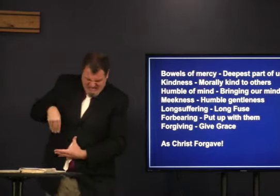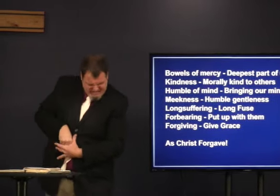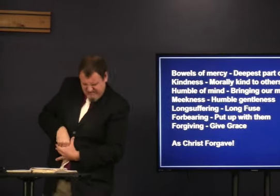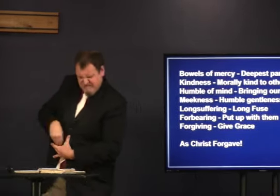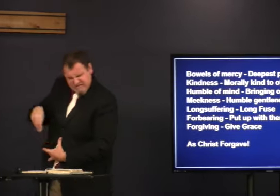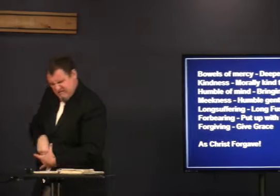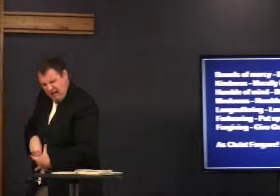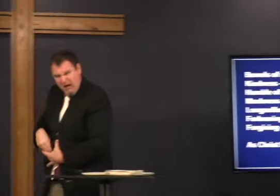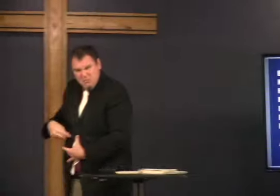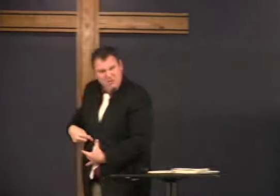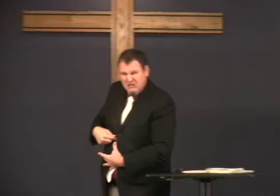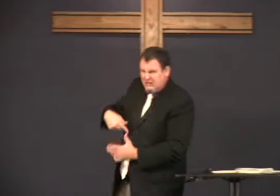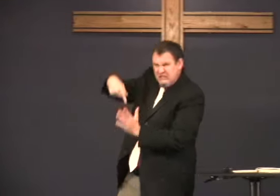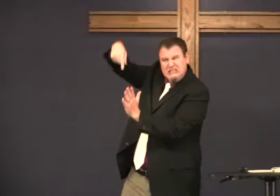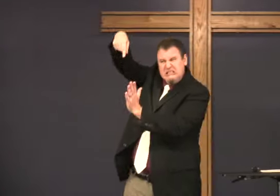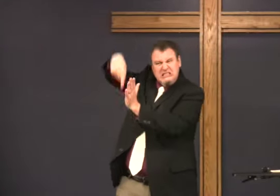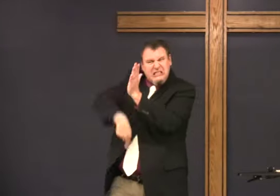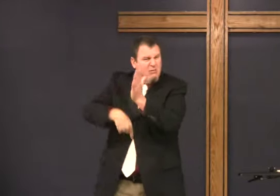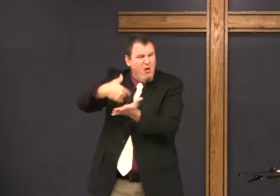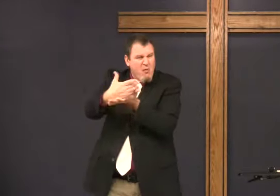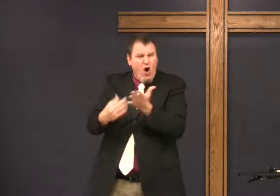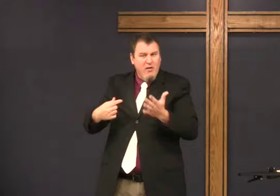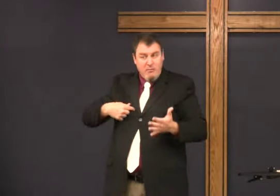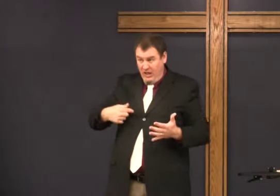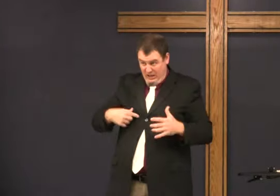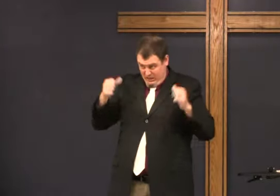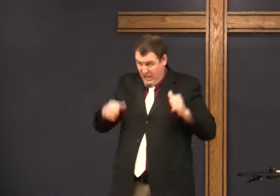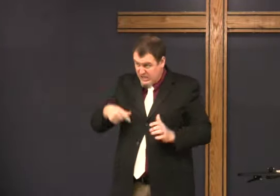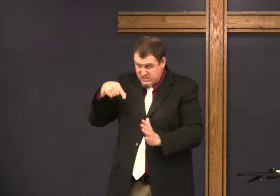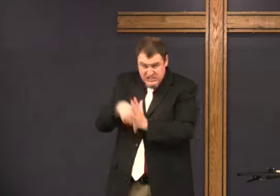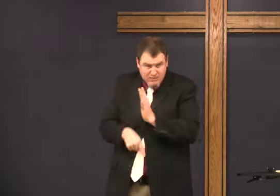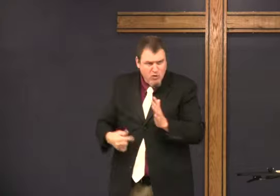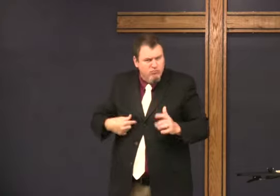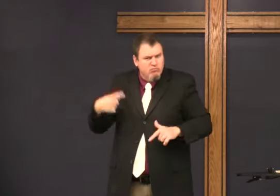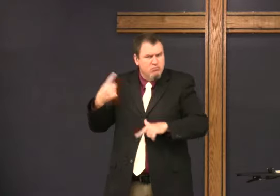Deep inside. The deepest part of me.